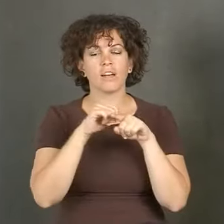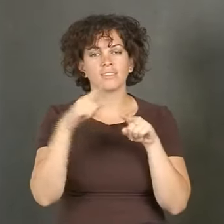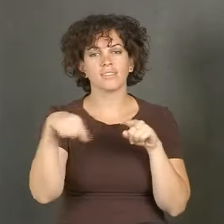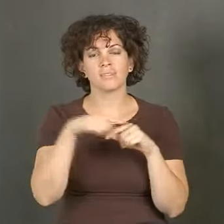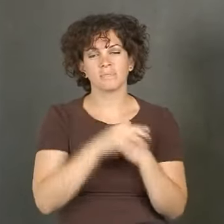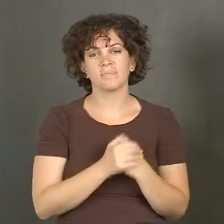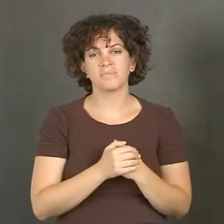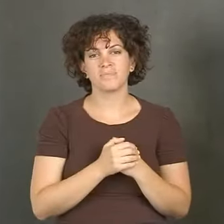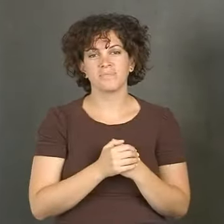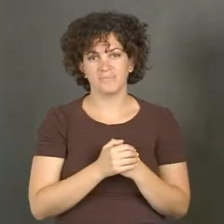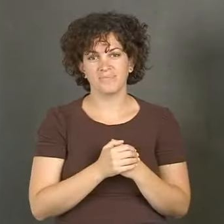Practice those signs.